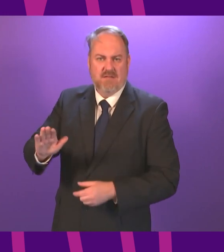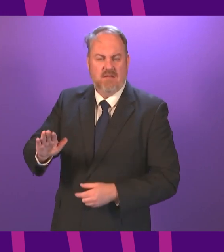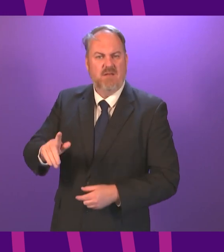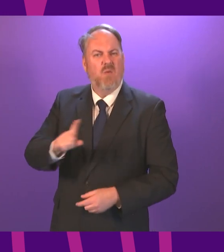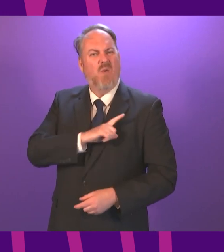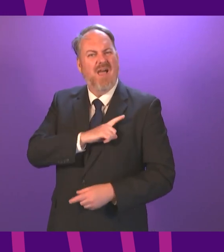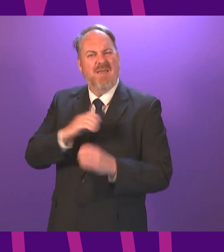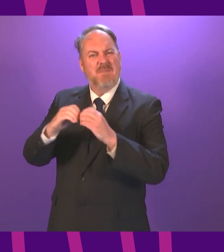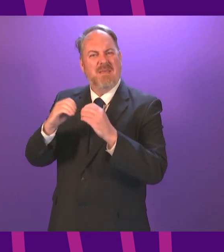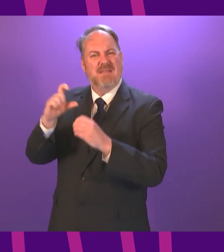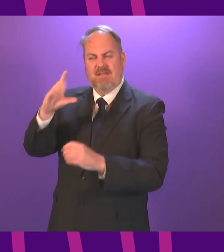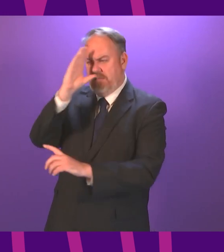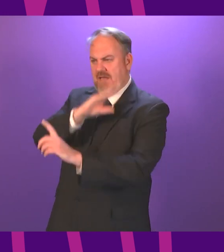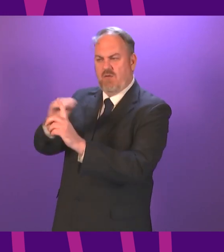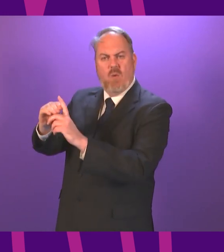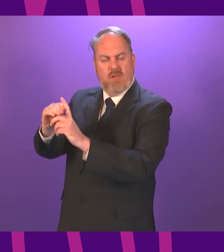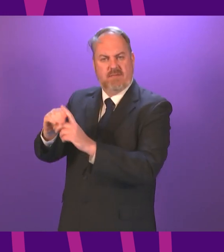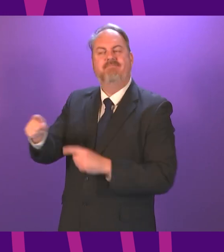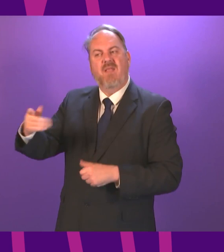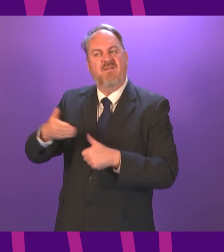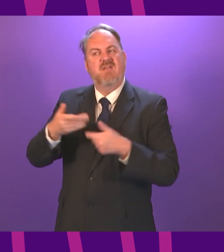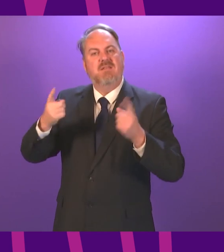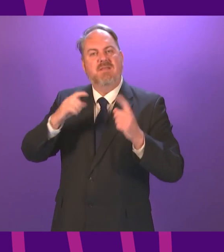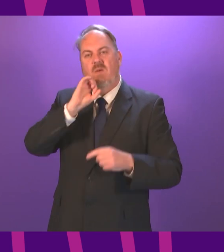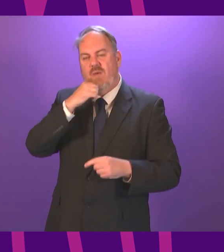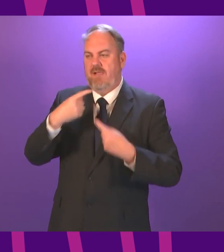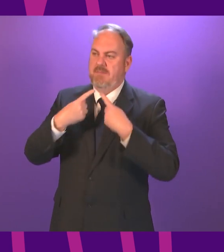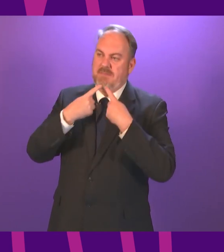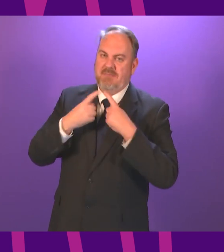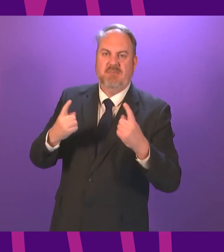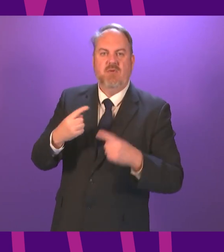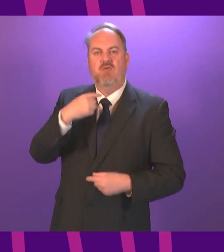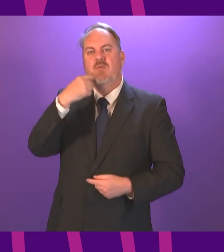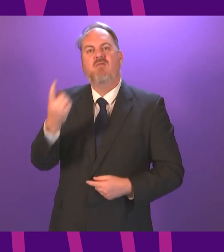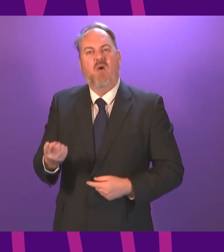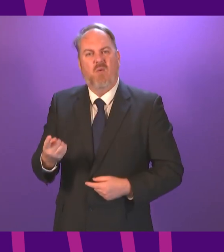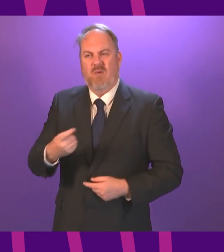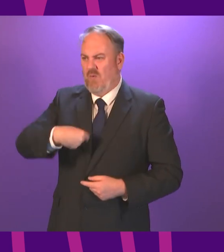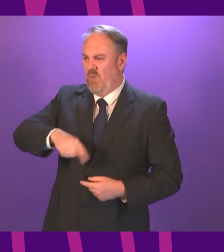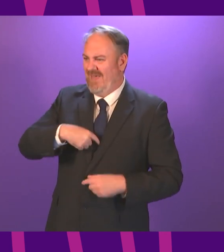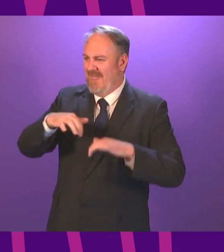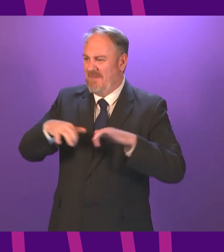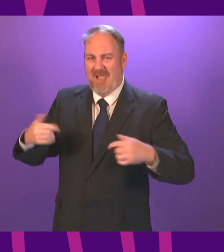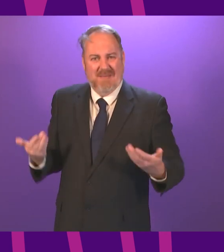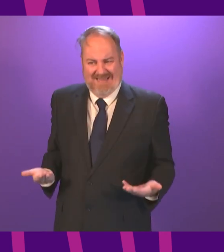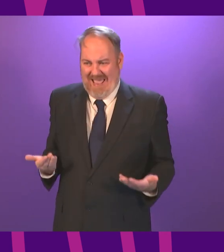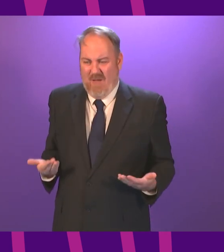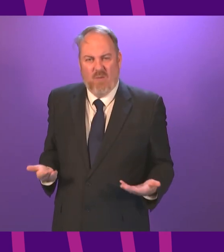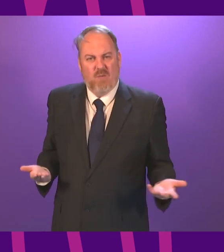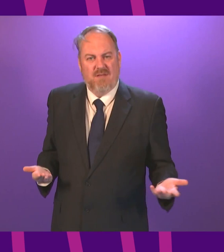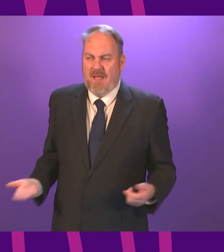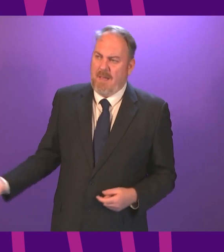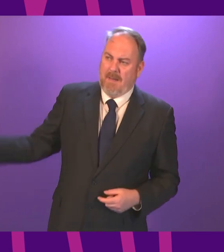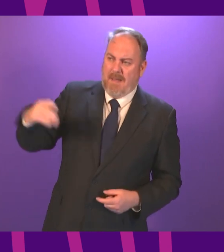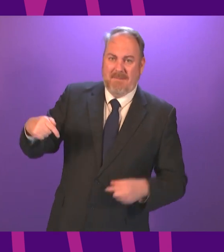BBC has been informed by the government that the First Minister will make a statement in a television studio tomorrow when we're sitting in a parliament right now? Come